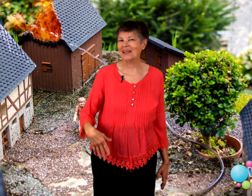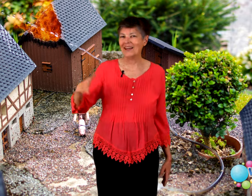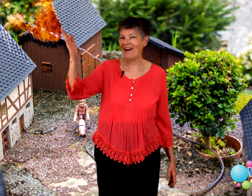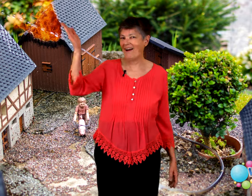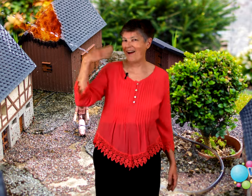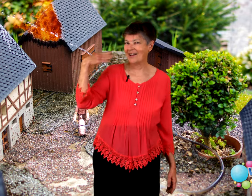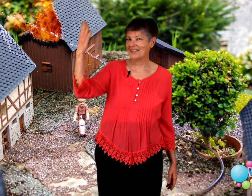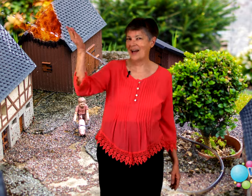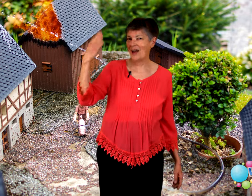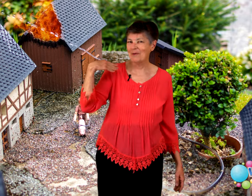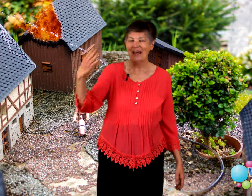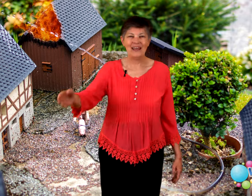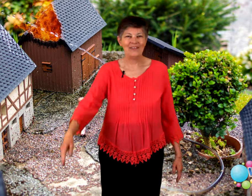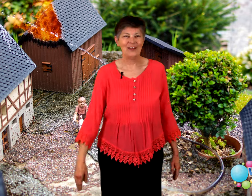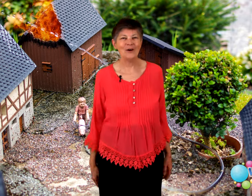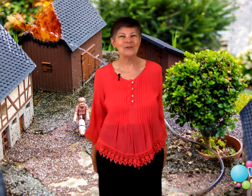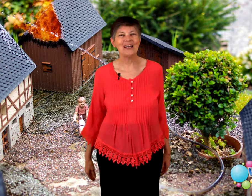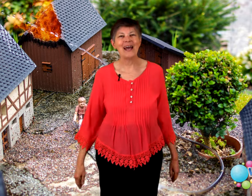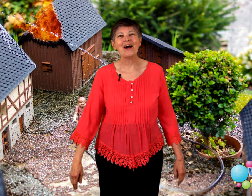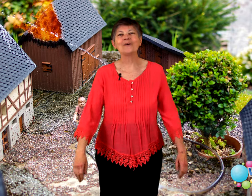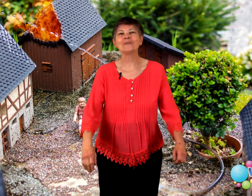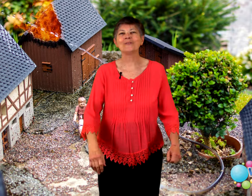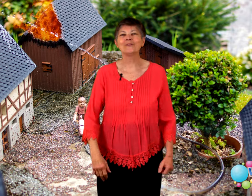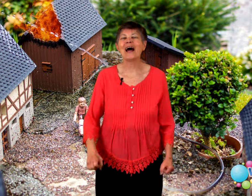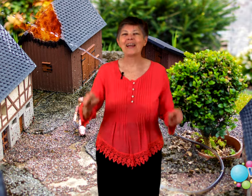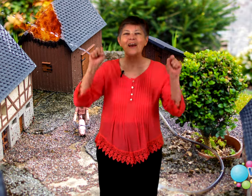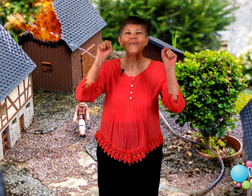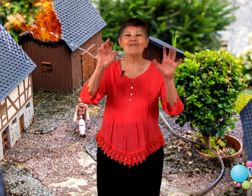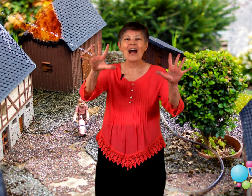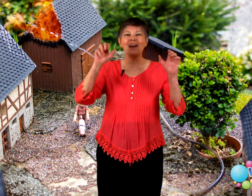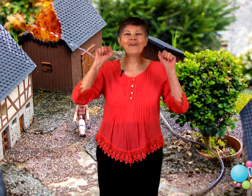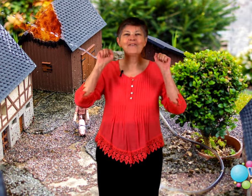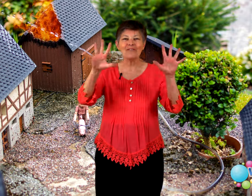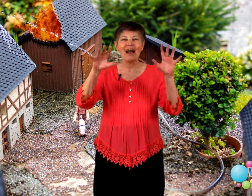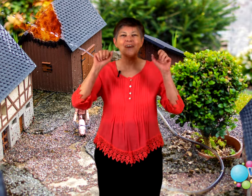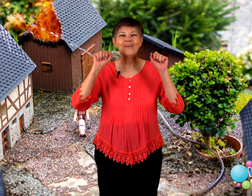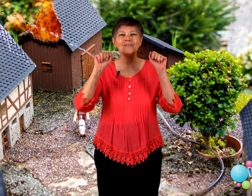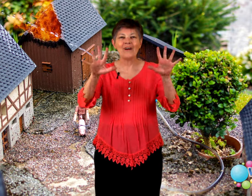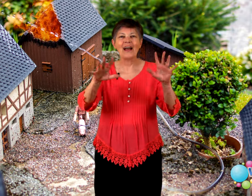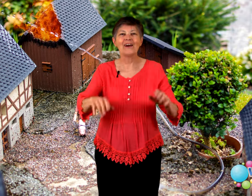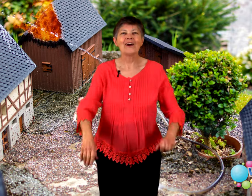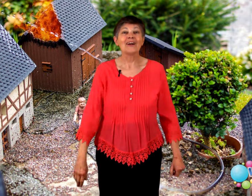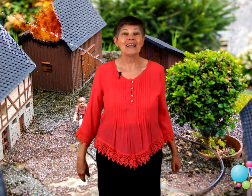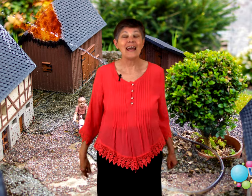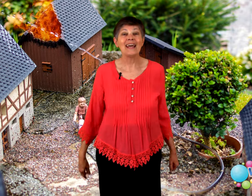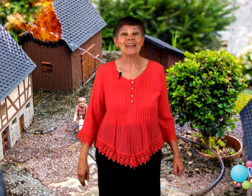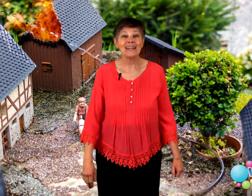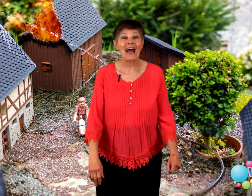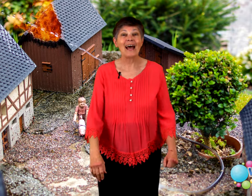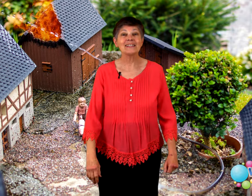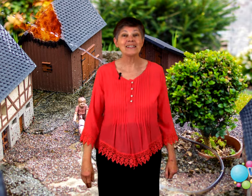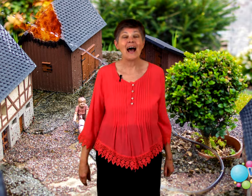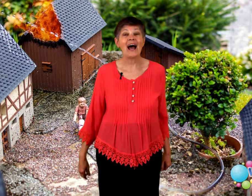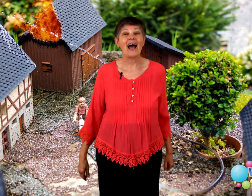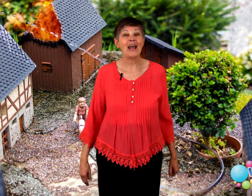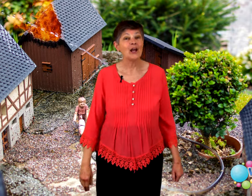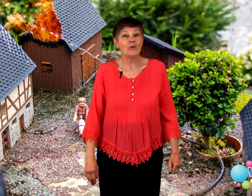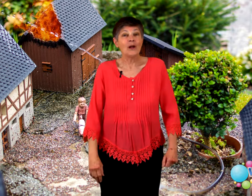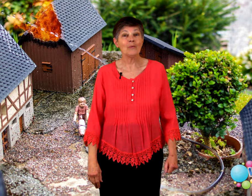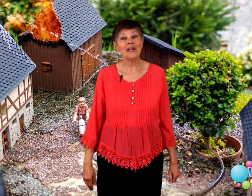be a hot time in the old town tonight, fire, fire, fire, fire. Late last night, when we